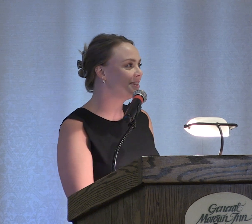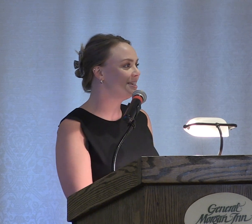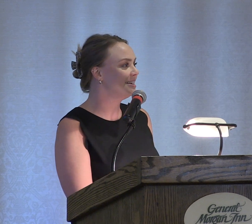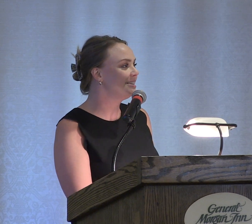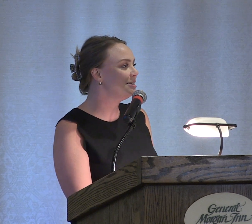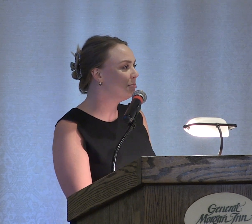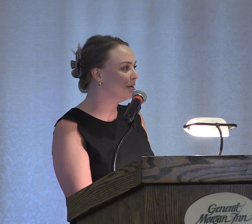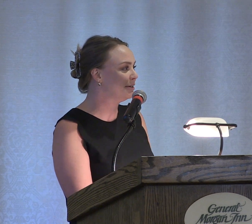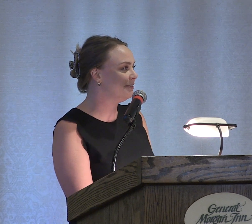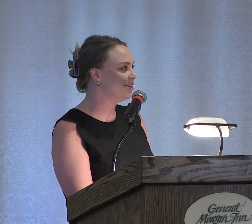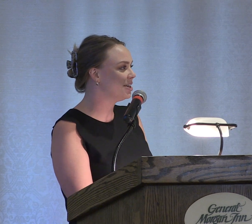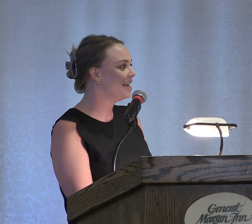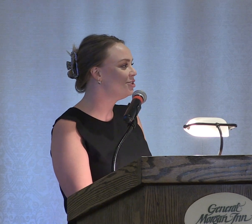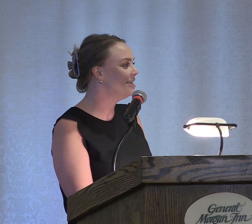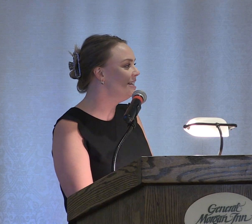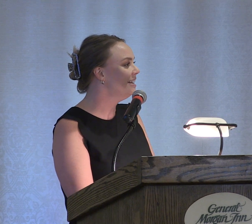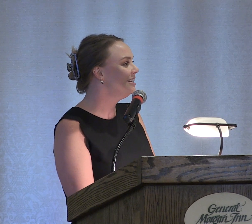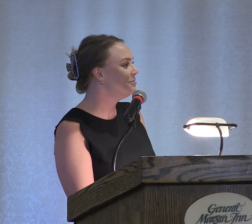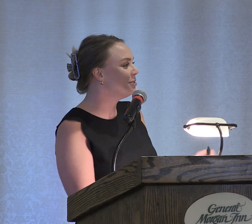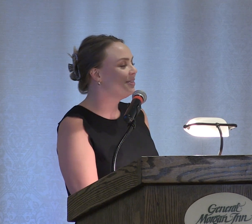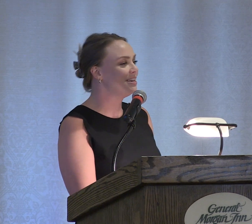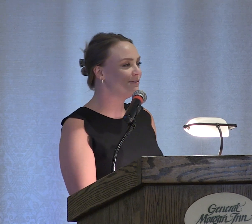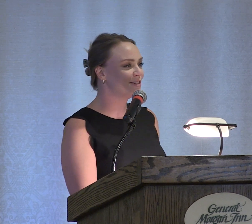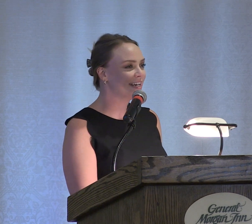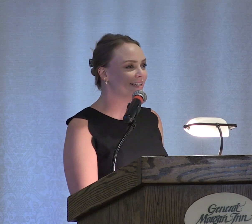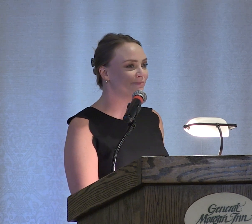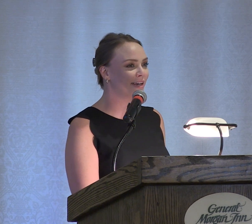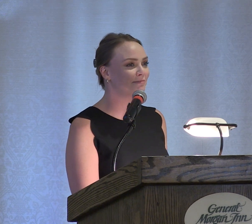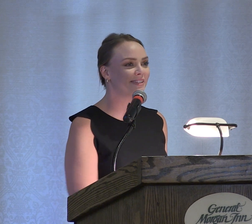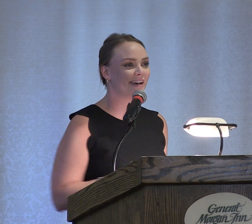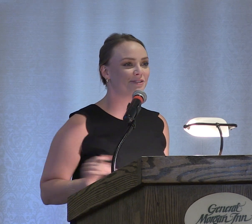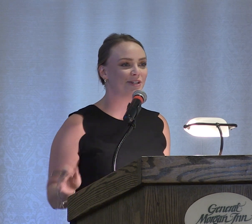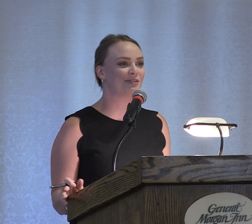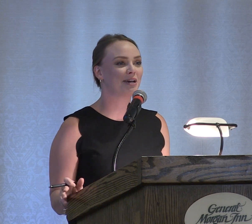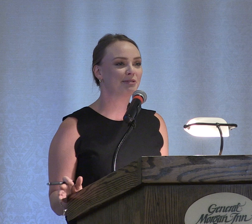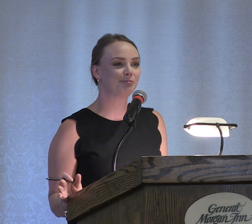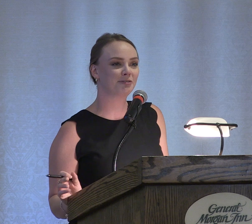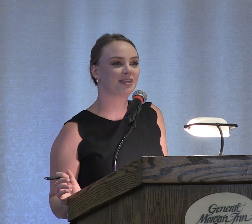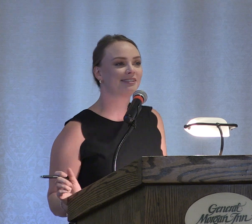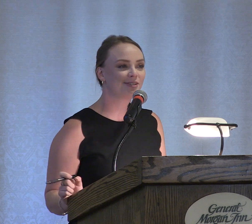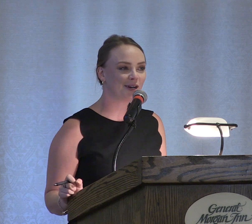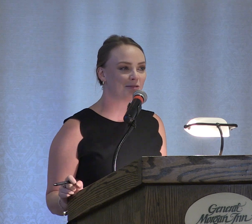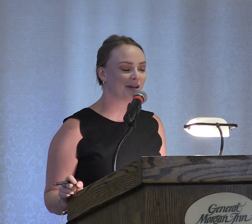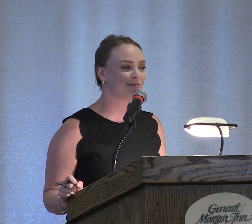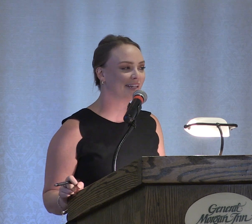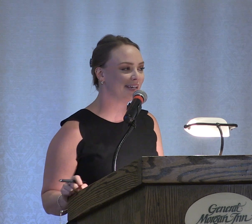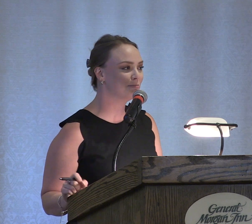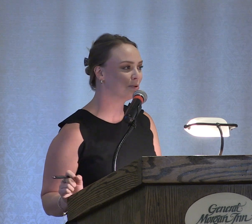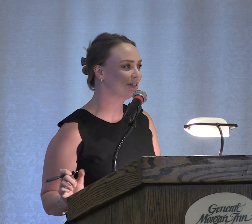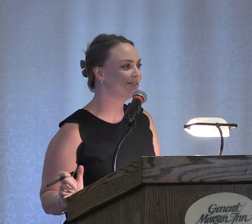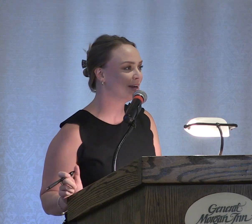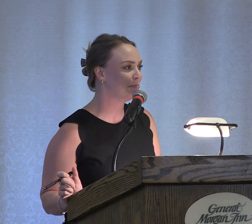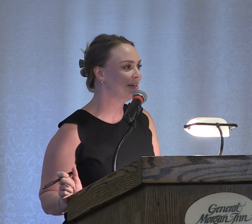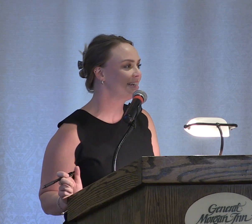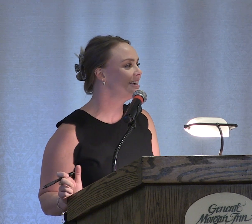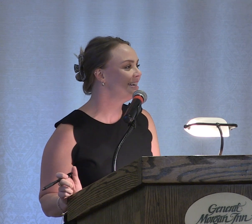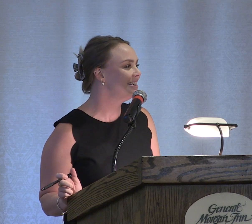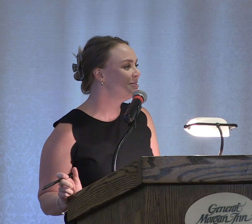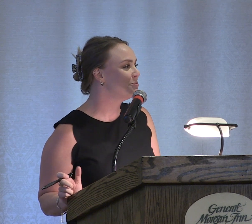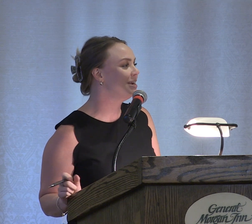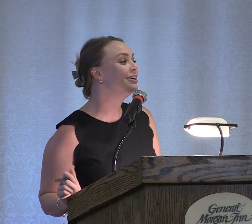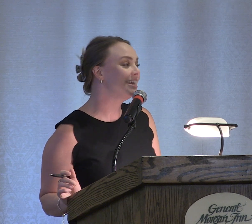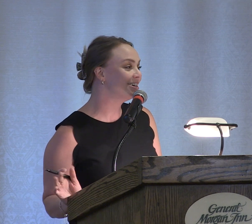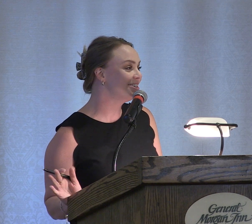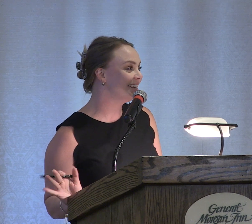chief of staff at the Tennessee Department of Education I want to thank you for taking some time this afternoon to come and spend with us to talk about a really important topic